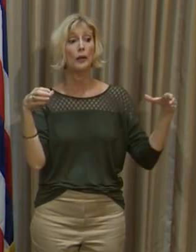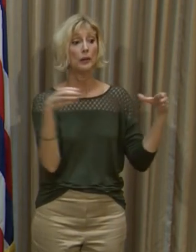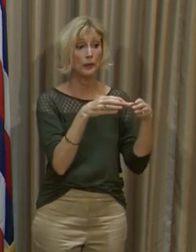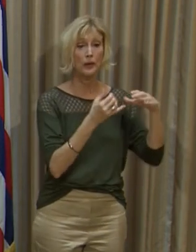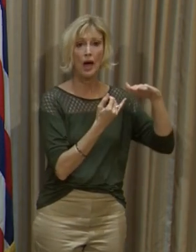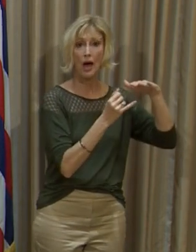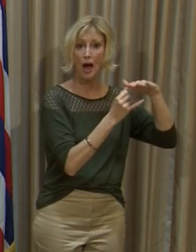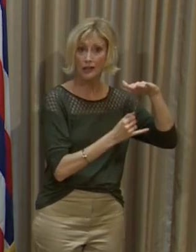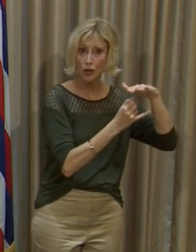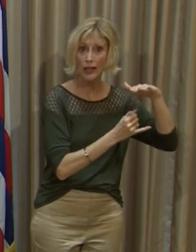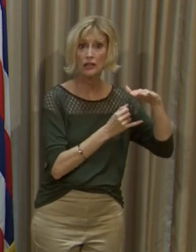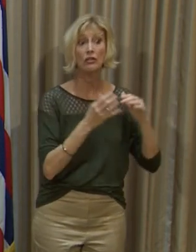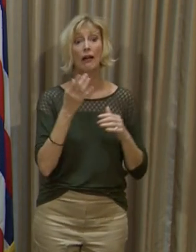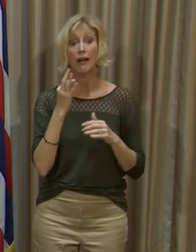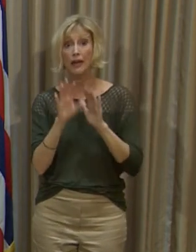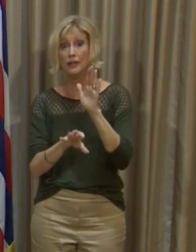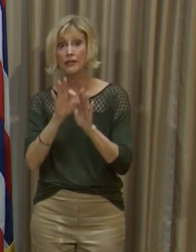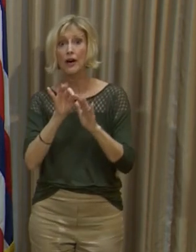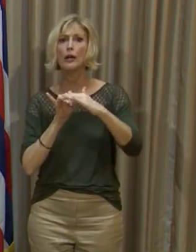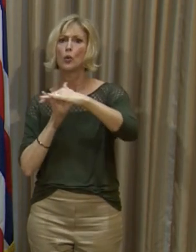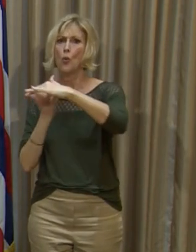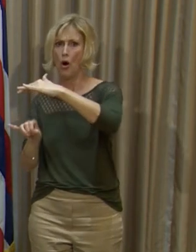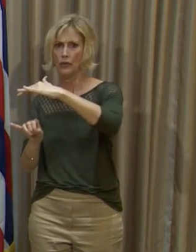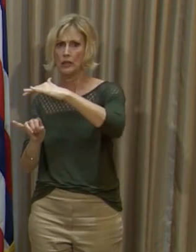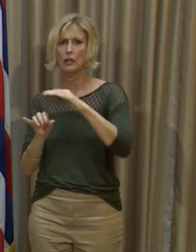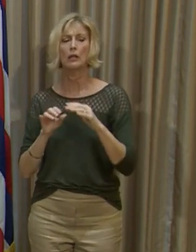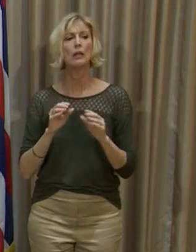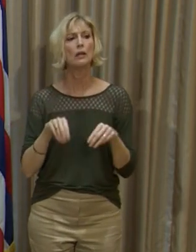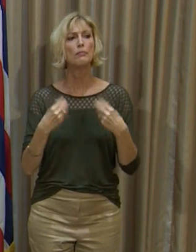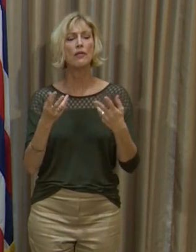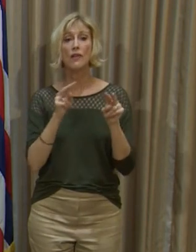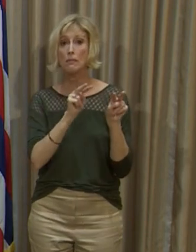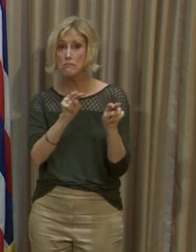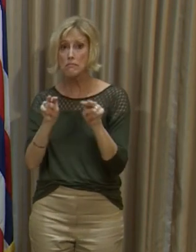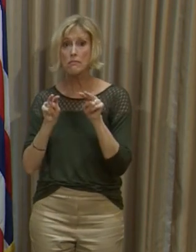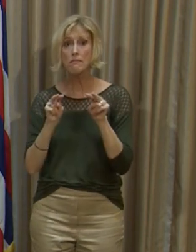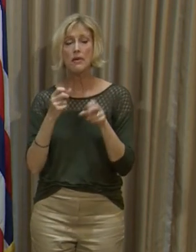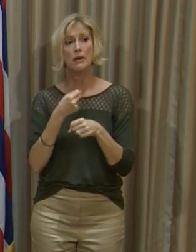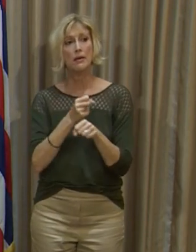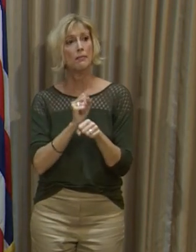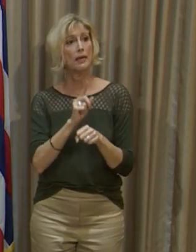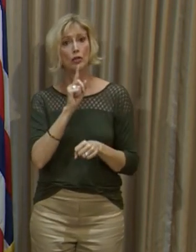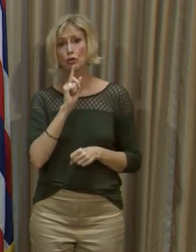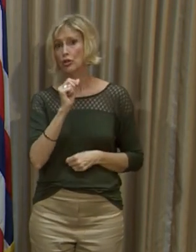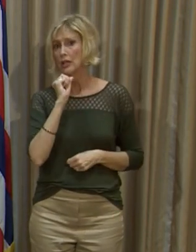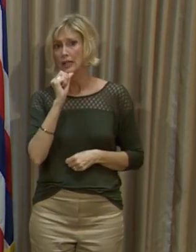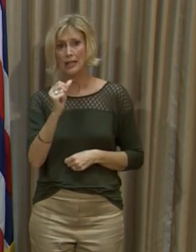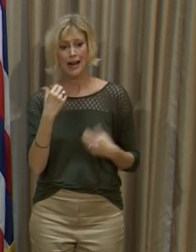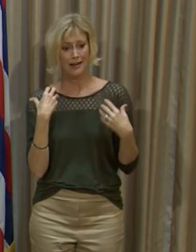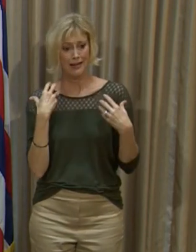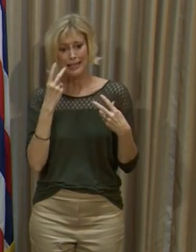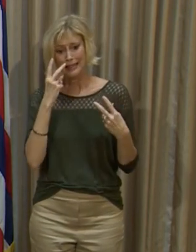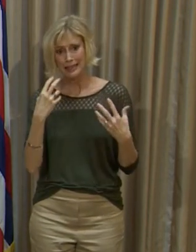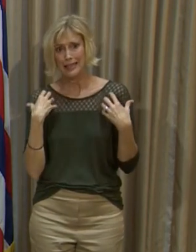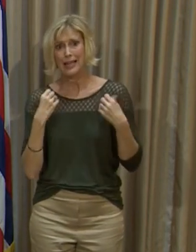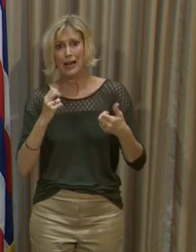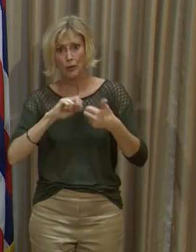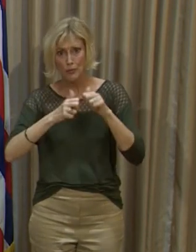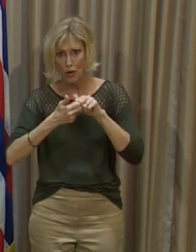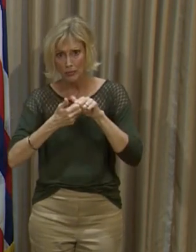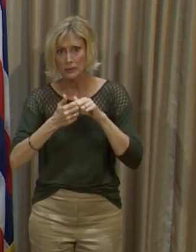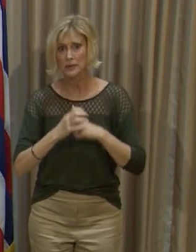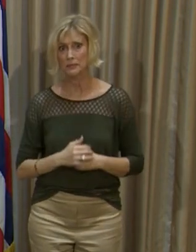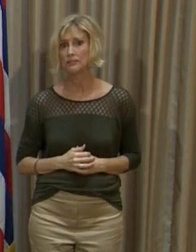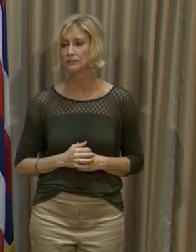and contacts are in quarantine. And we're also providing monitoring to make sure that we aren't seeing health effects in these strain-related